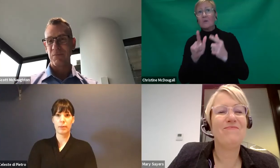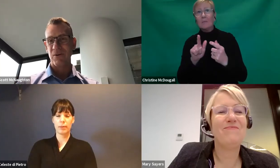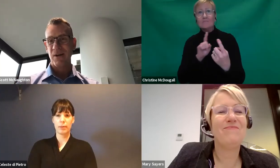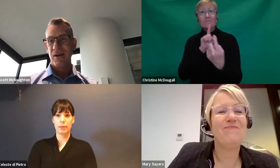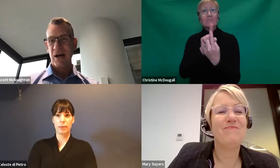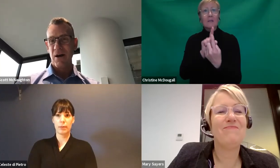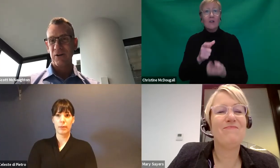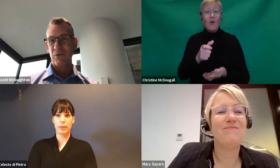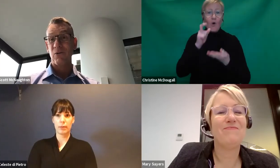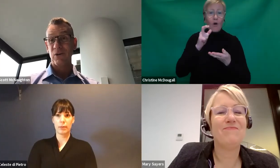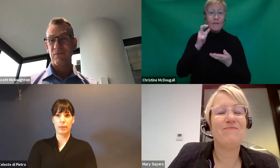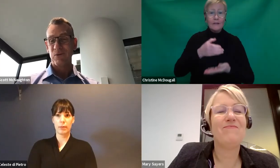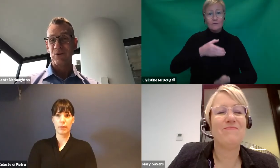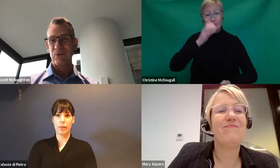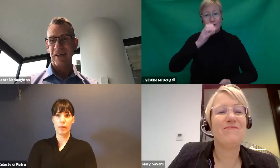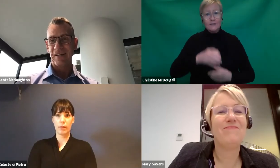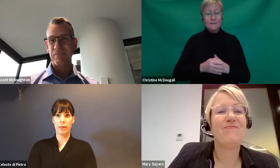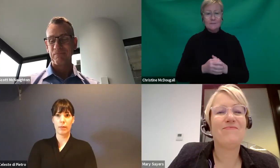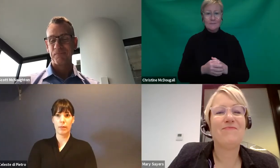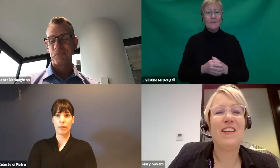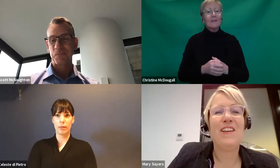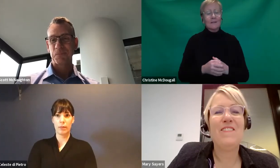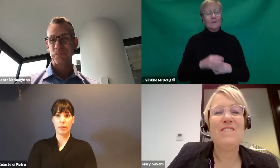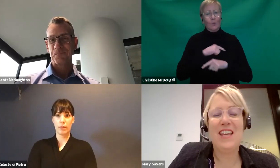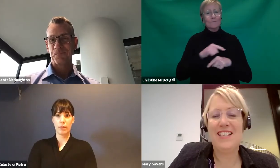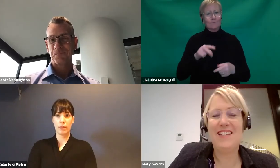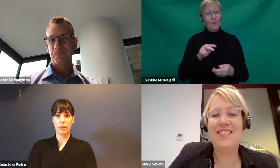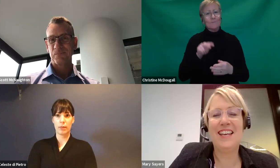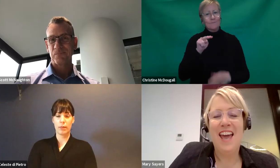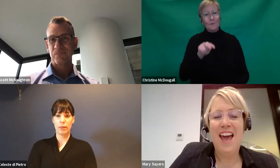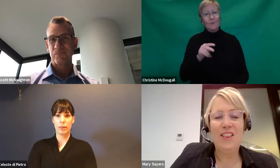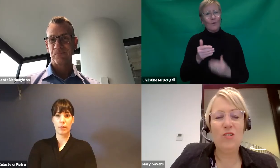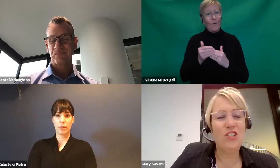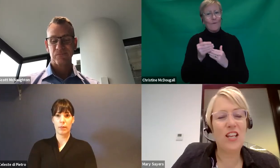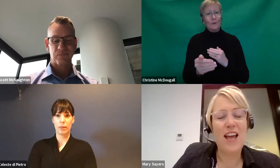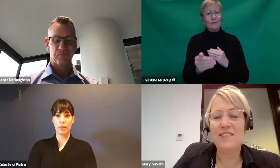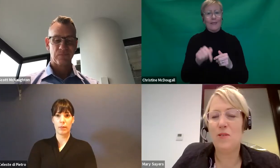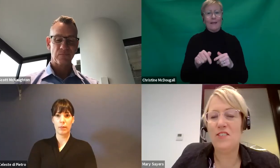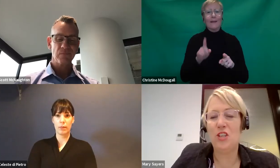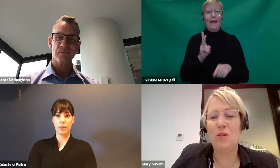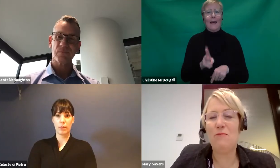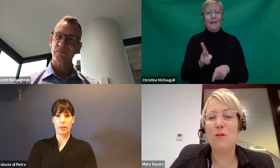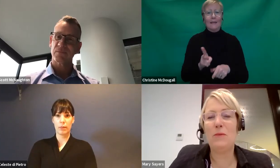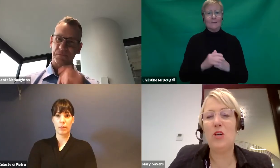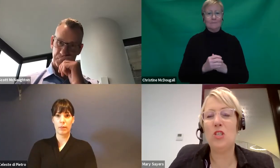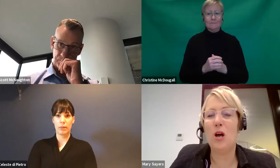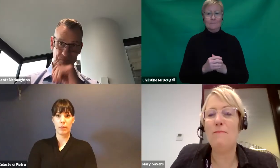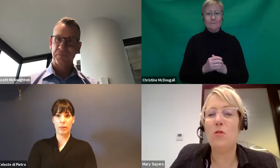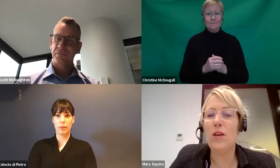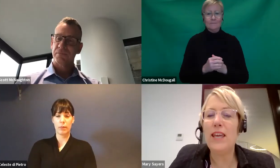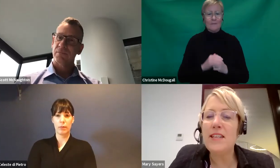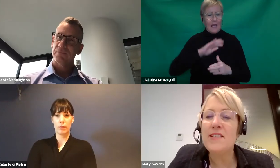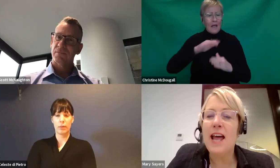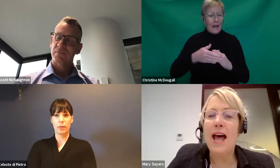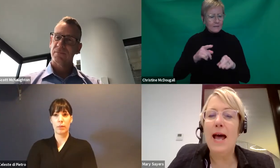do with people, I think we're all looking forward to doing that again. MS. Fantastic. And look, just the last question that we've probably got time